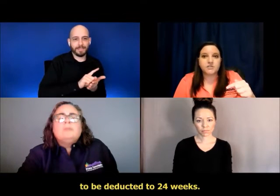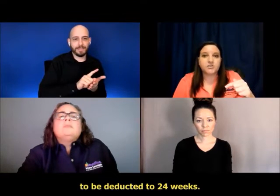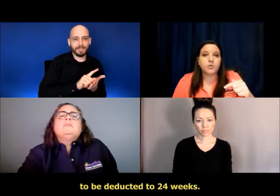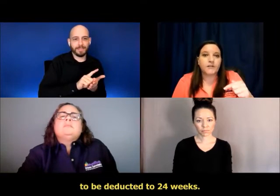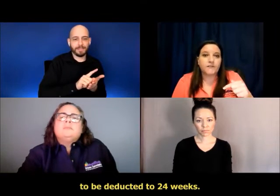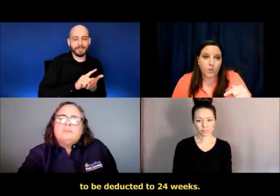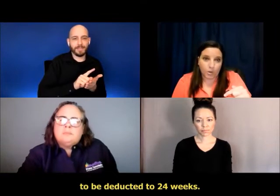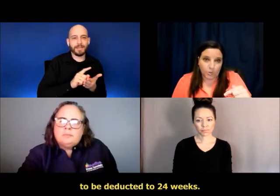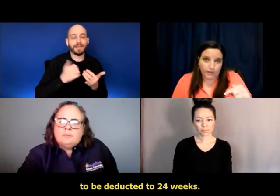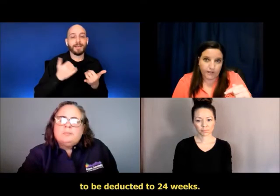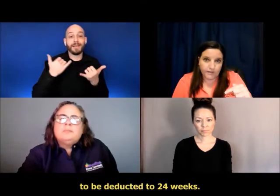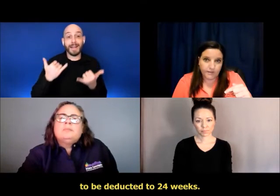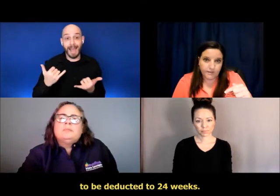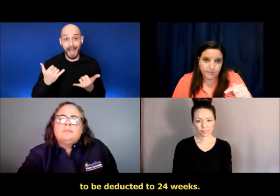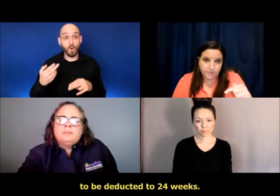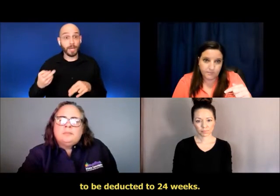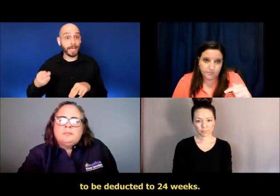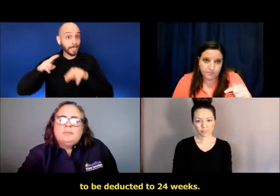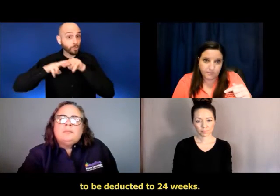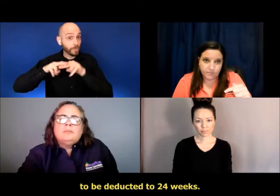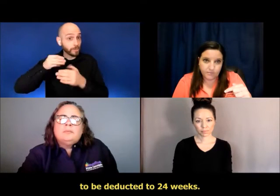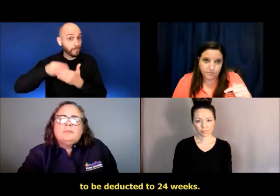deducted to 24 weeks.